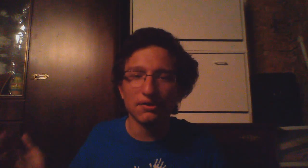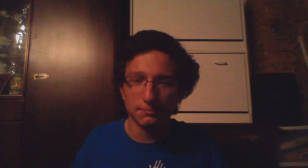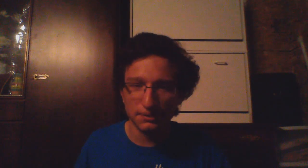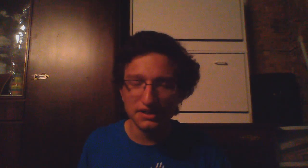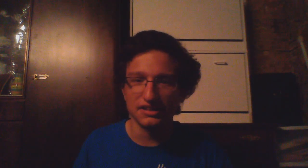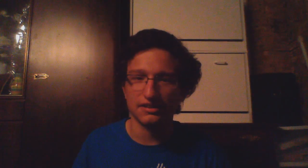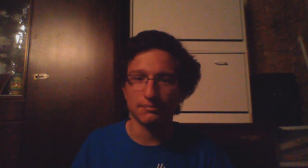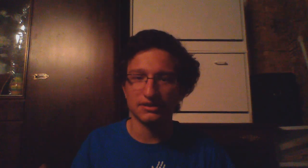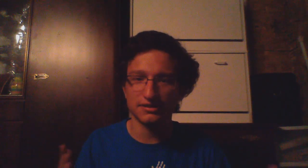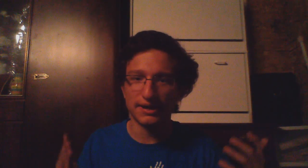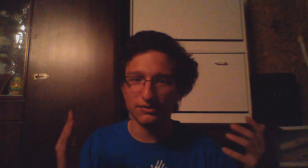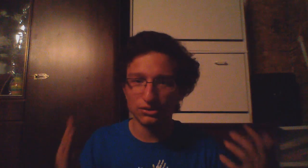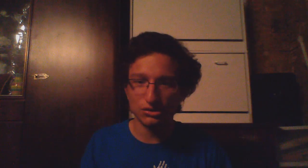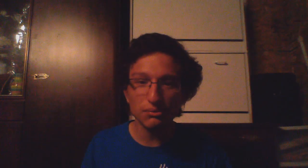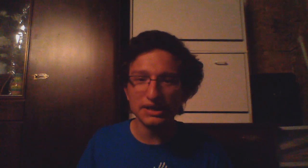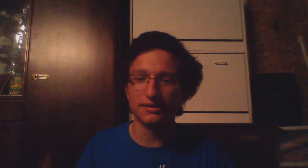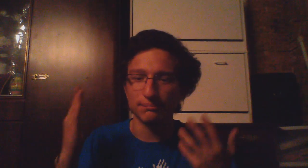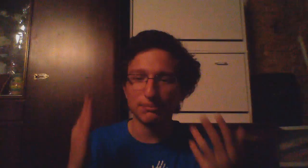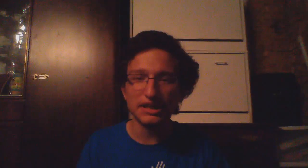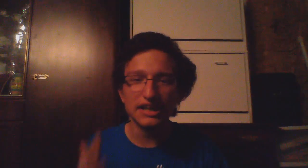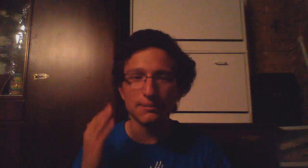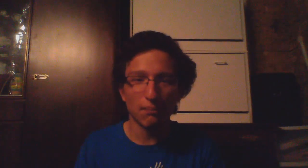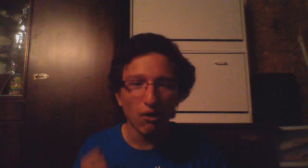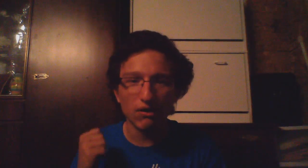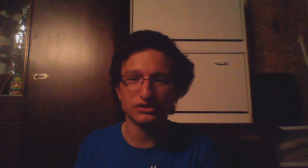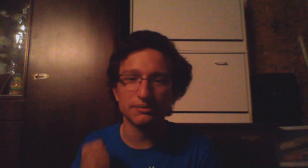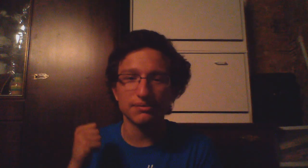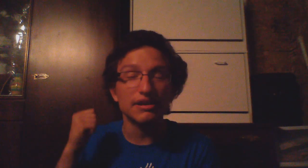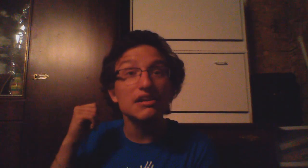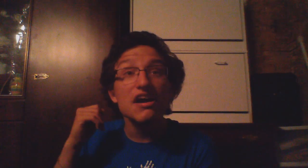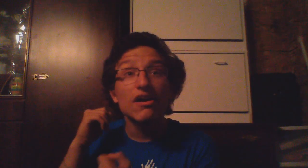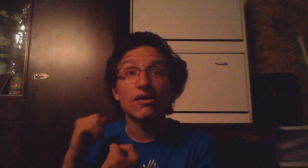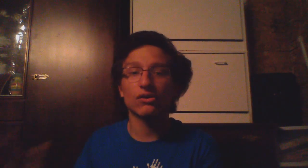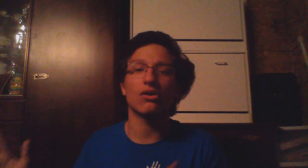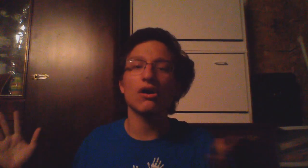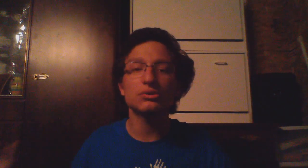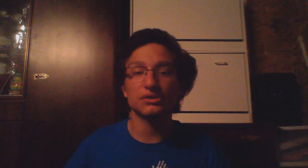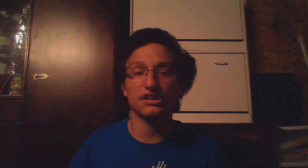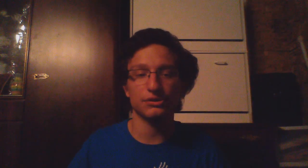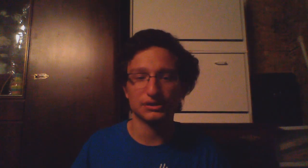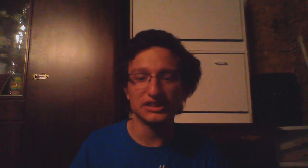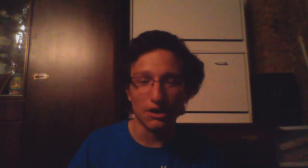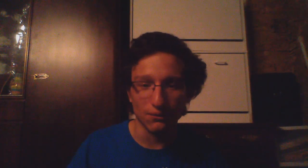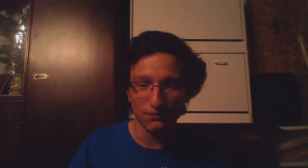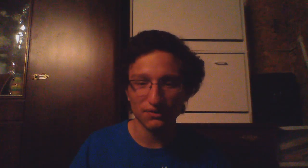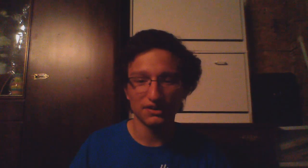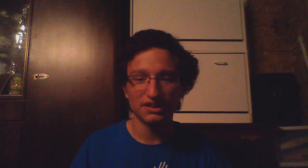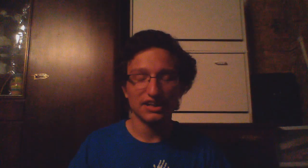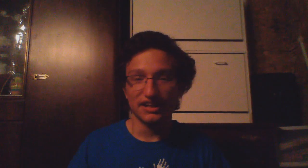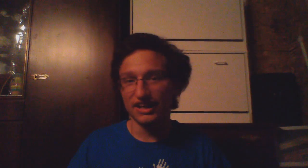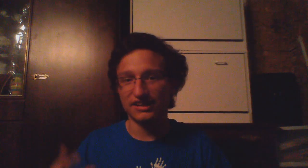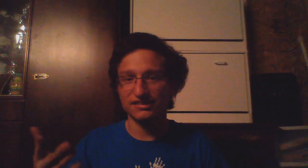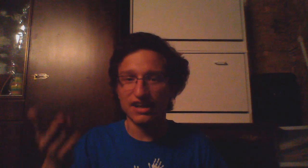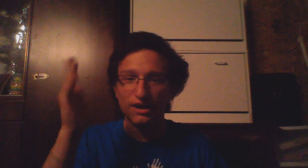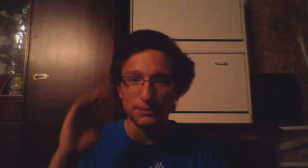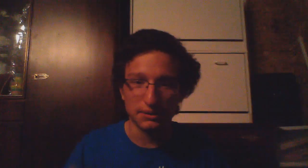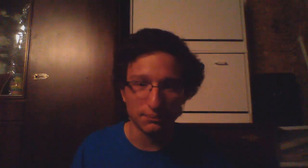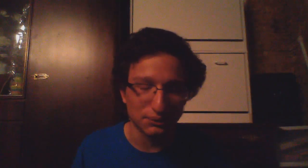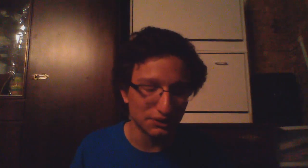completing them it's about doing them being a part of something larger than yourself and not being bored